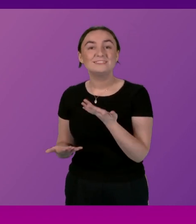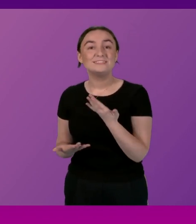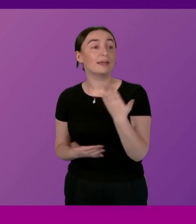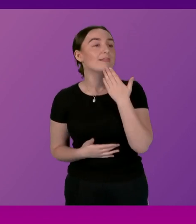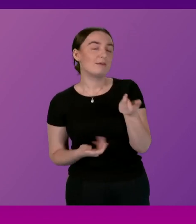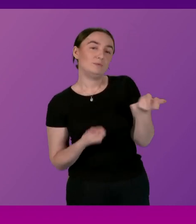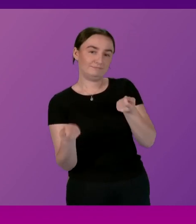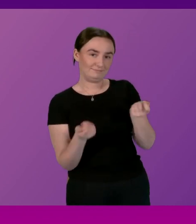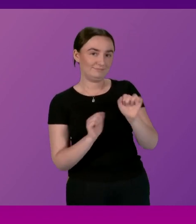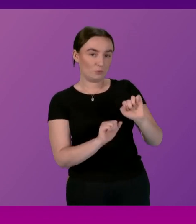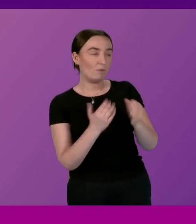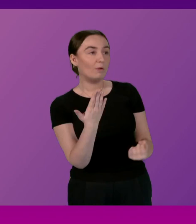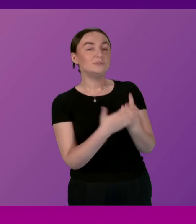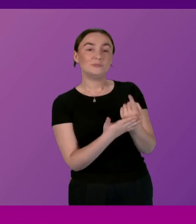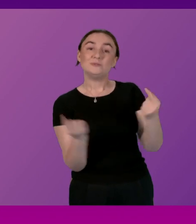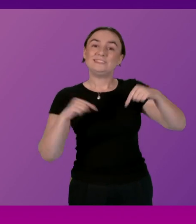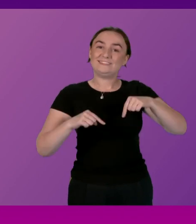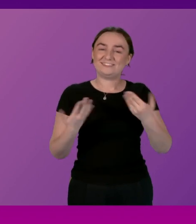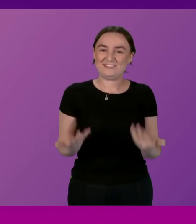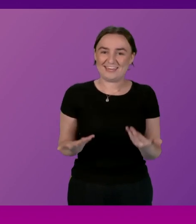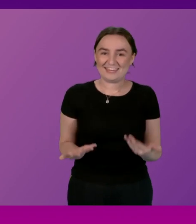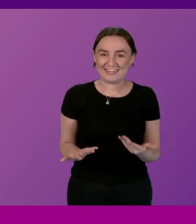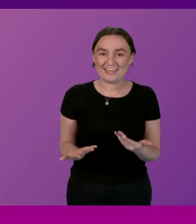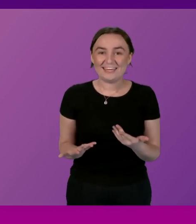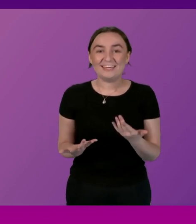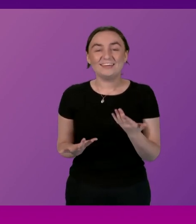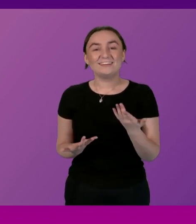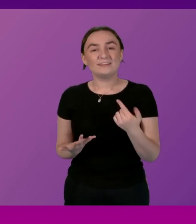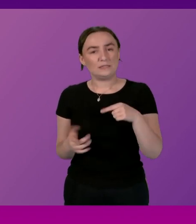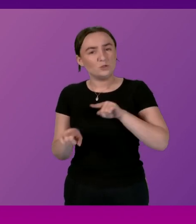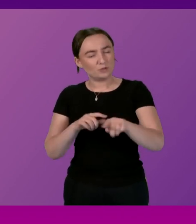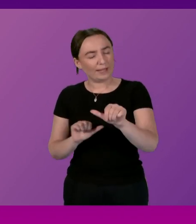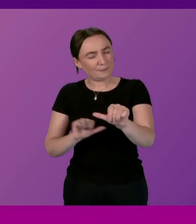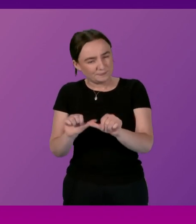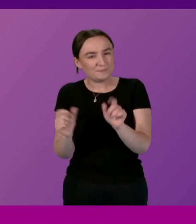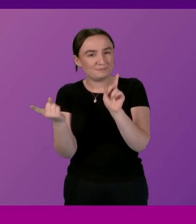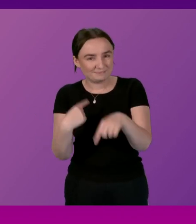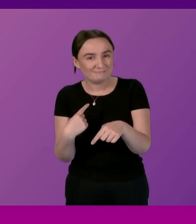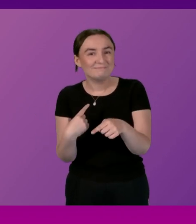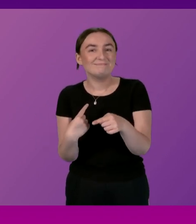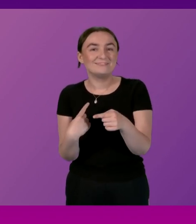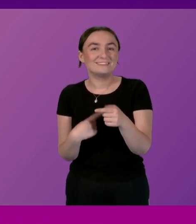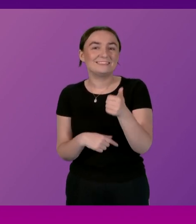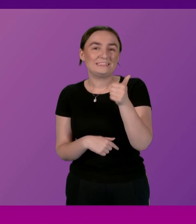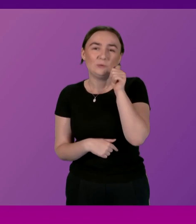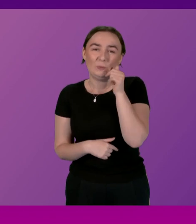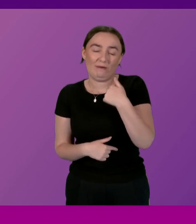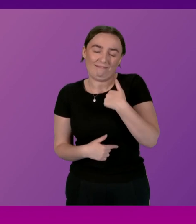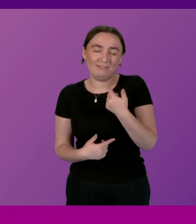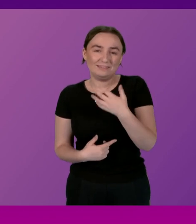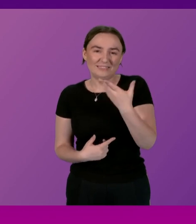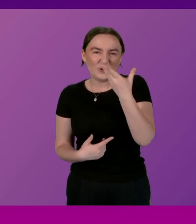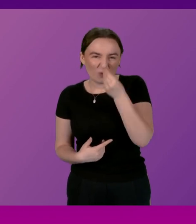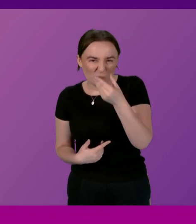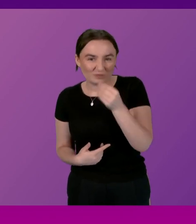convener, for the opportunity to be here today? I will also try to keep my answers brief, given, as you may be able to tell, I am